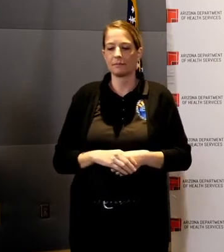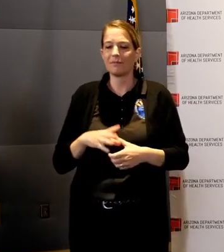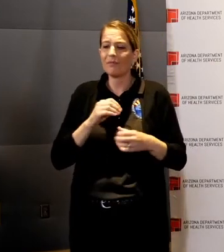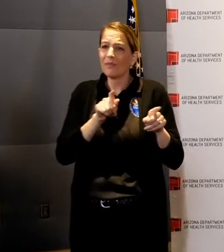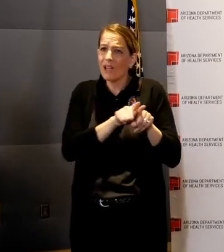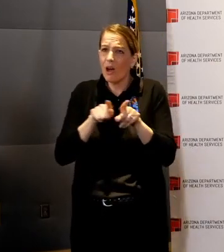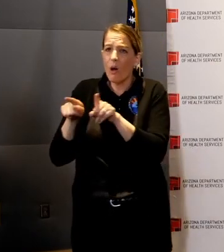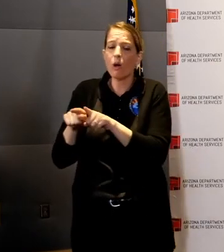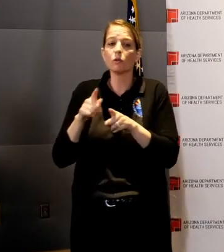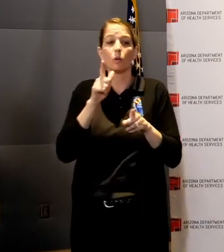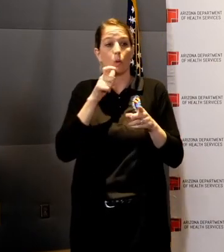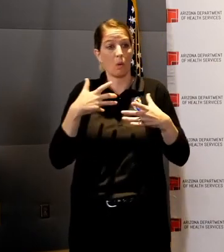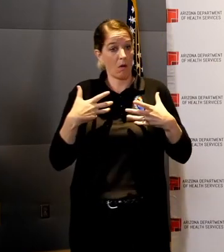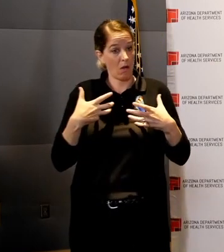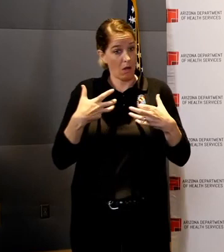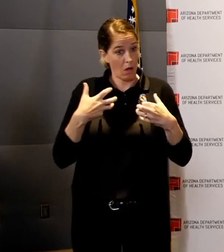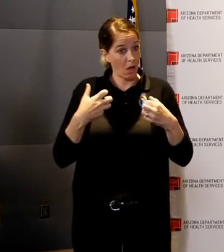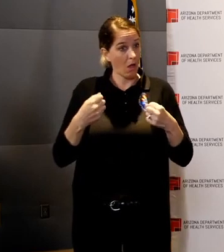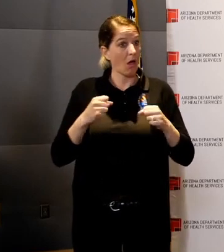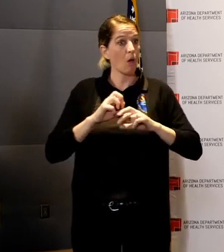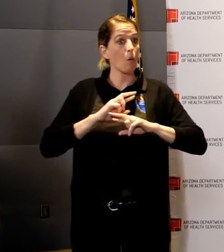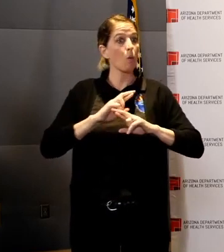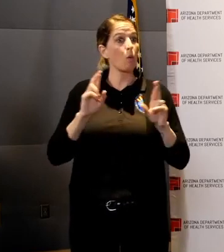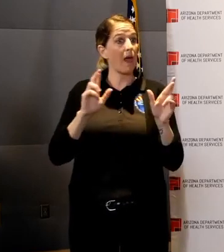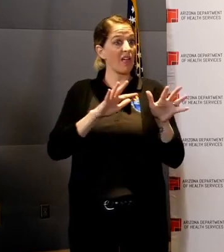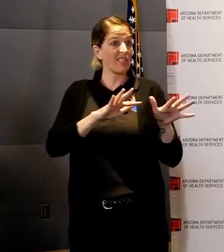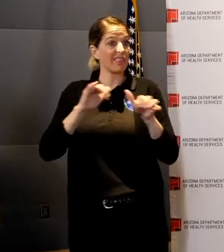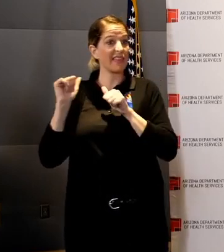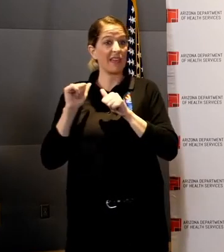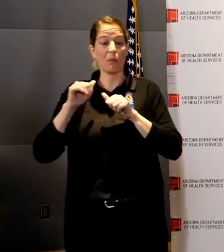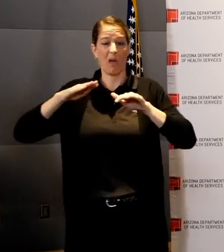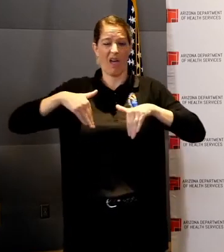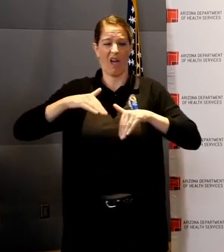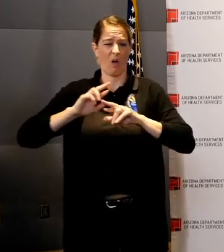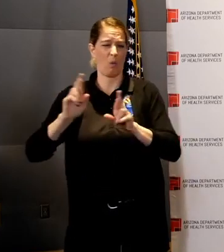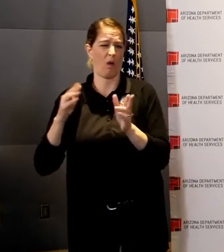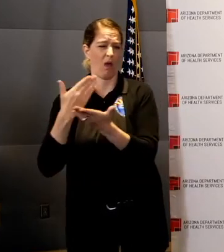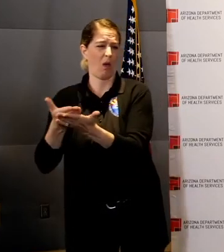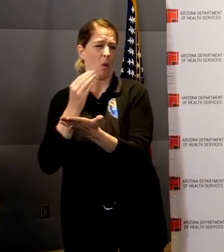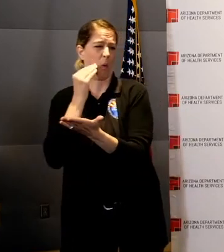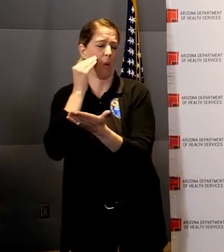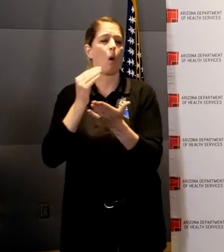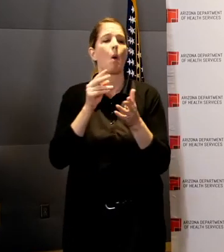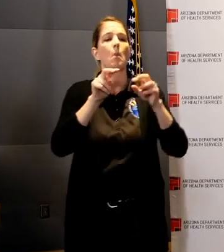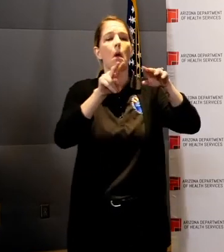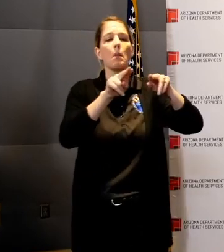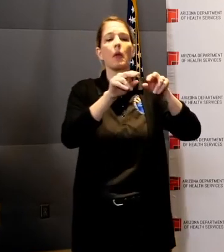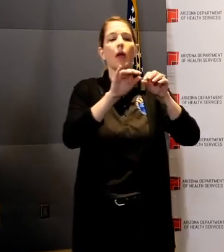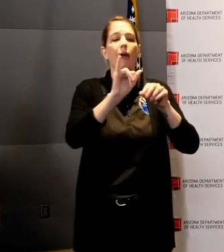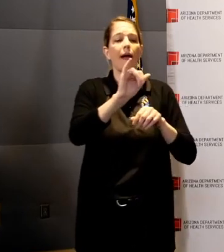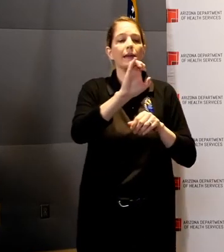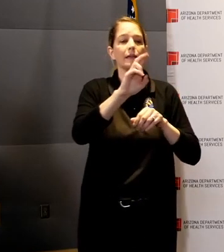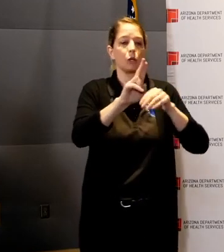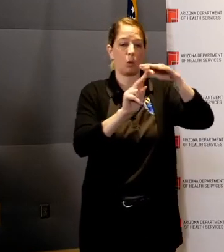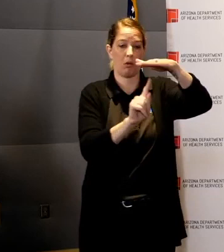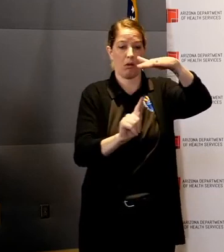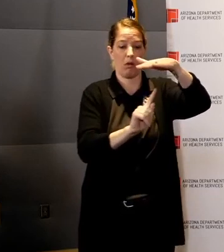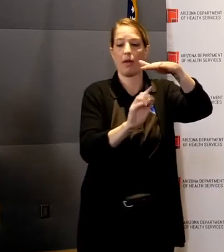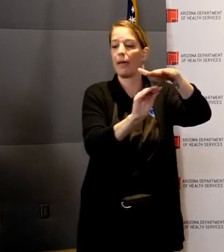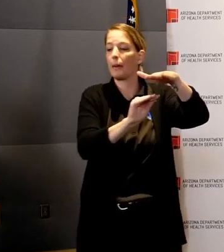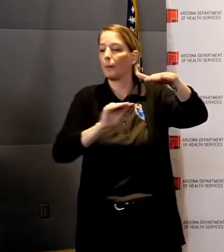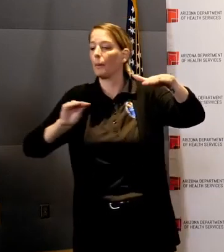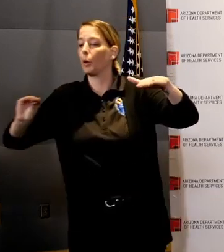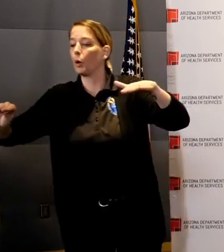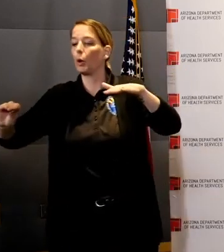are ready to leave the hospital but unable to go home. And we're working with DEMA to request additional federal resources,